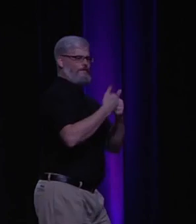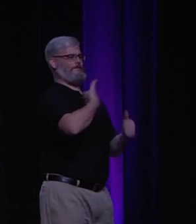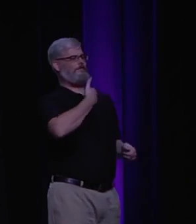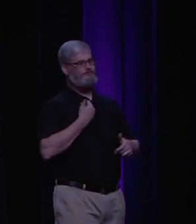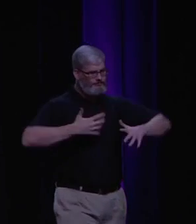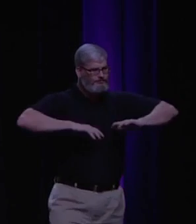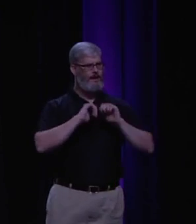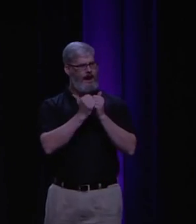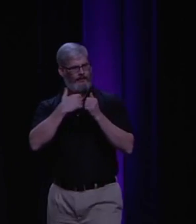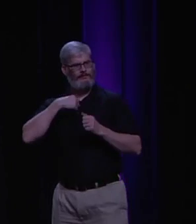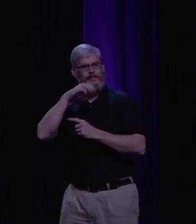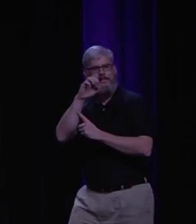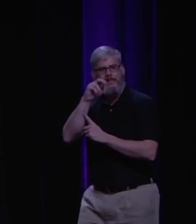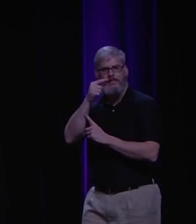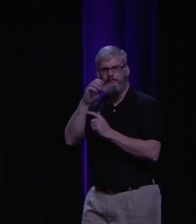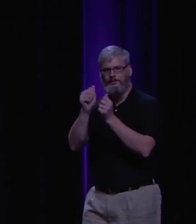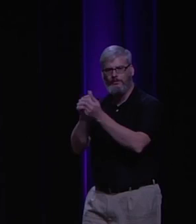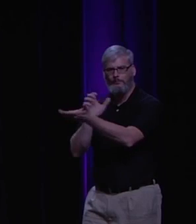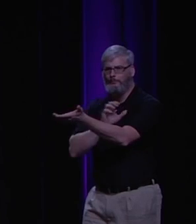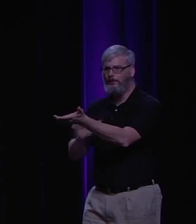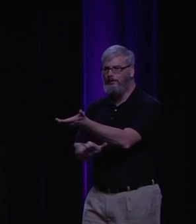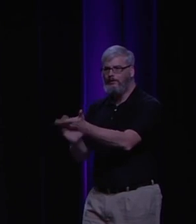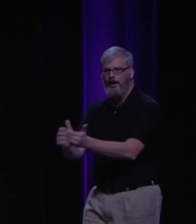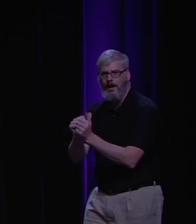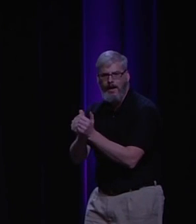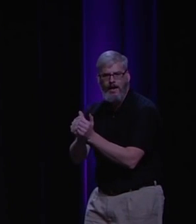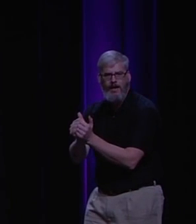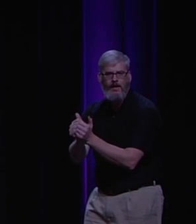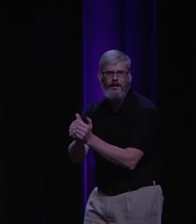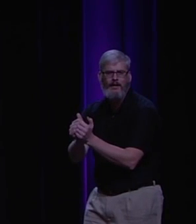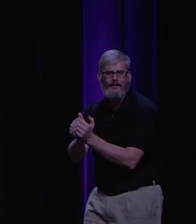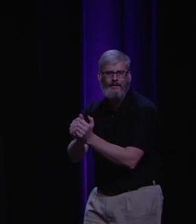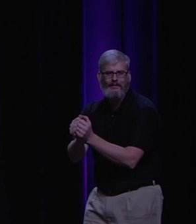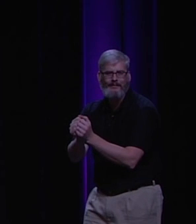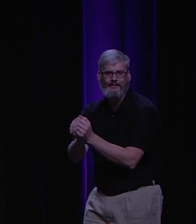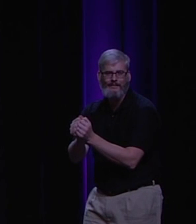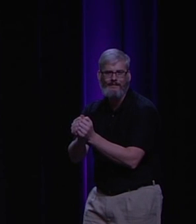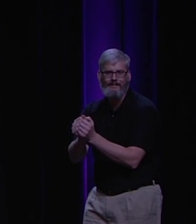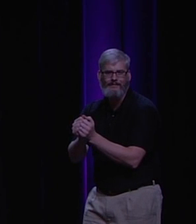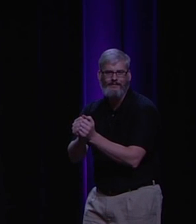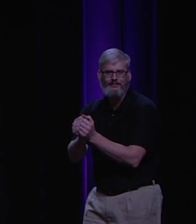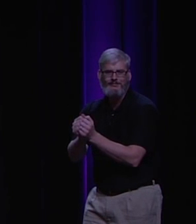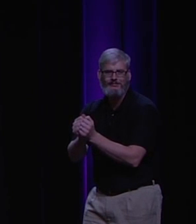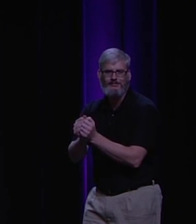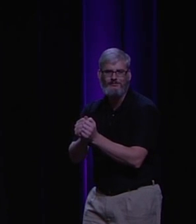everyone who believed in religion, and now I'm kind of stuck in this atheist world where everyone believes the same thing. So how do I re-engage with that Christian